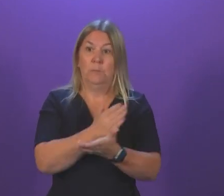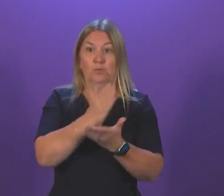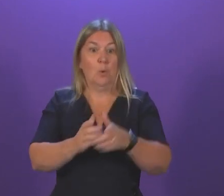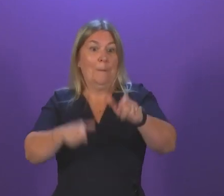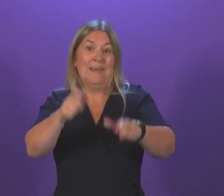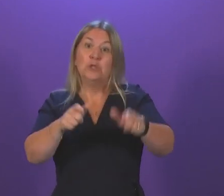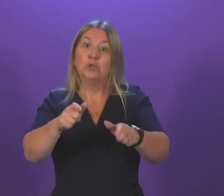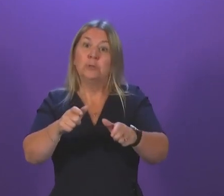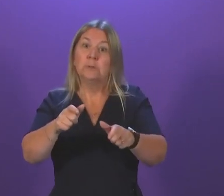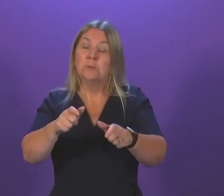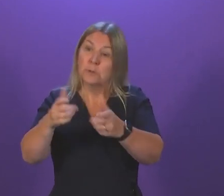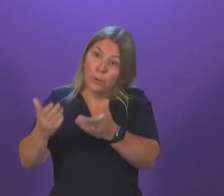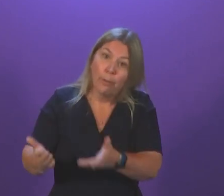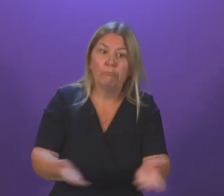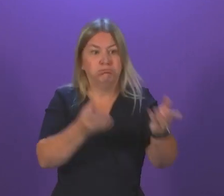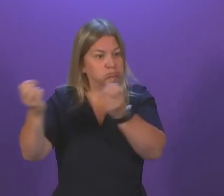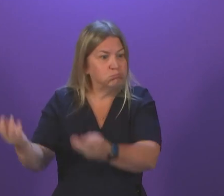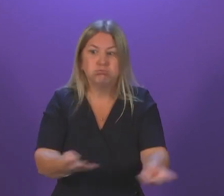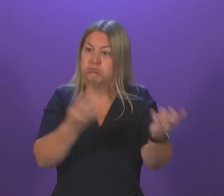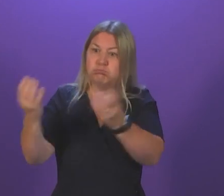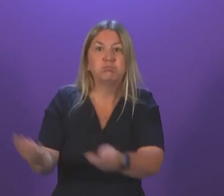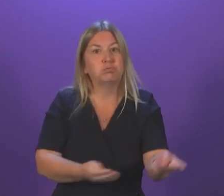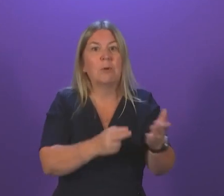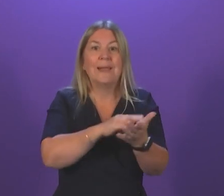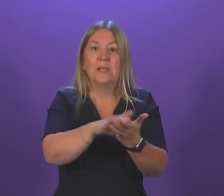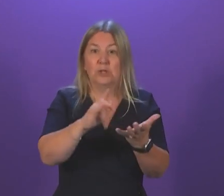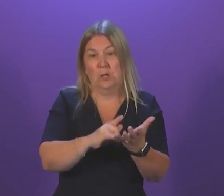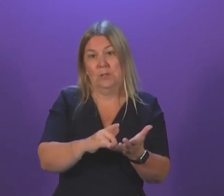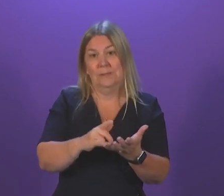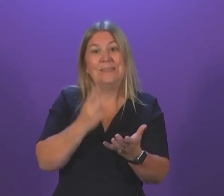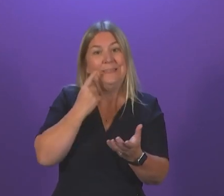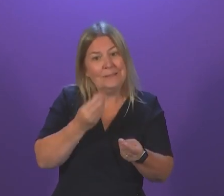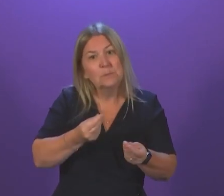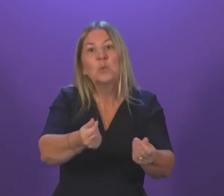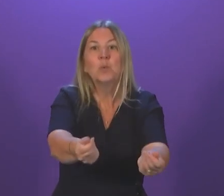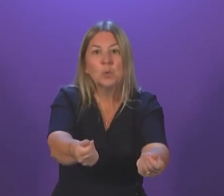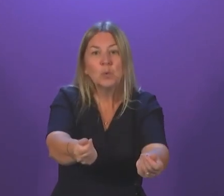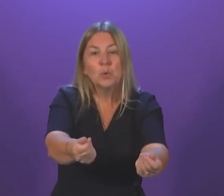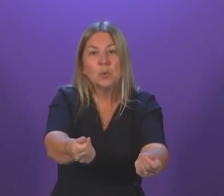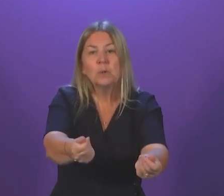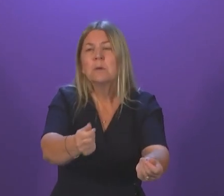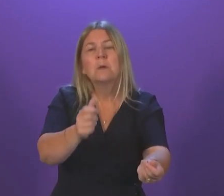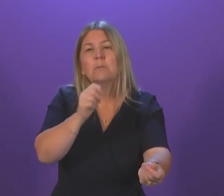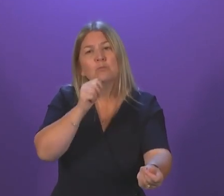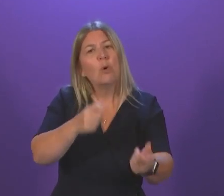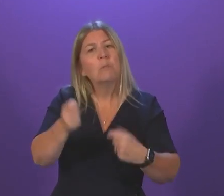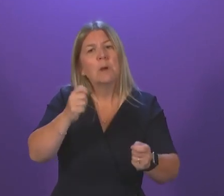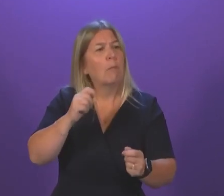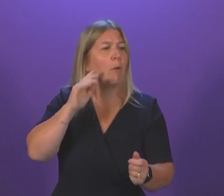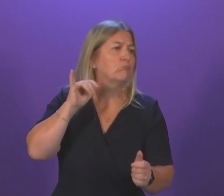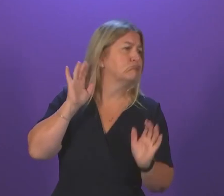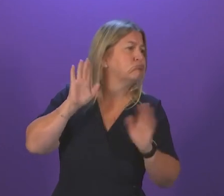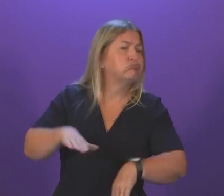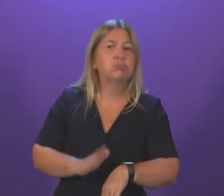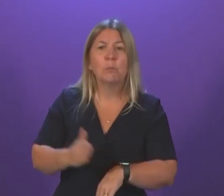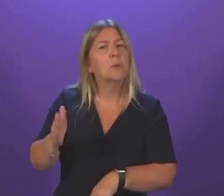Health Service more quickly than is the case at the moment. And I would hope, although we are not complacent about this given the pressures that we are facing, that we will